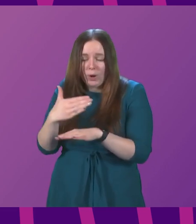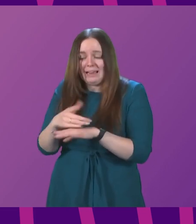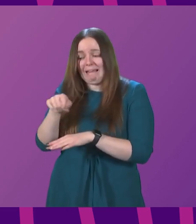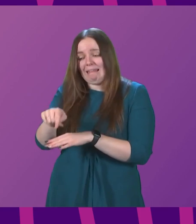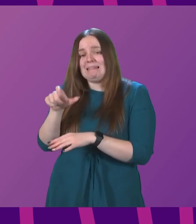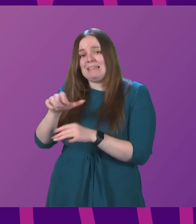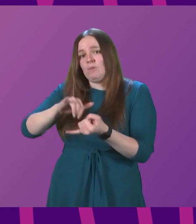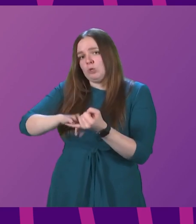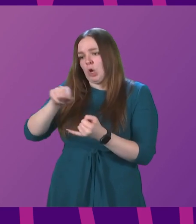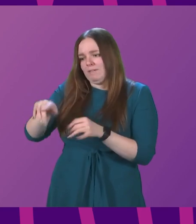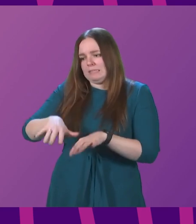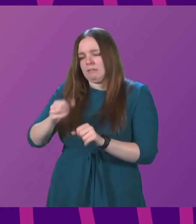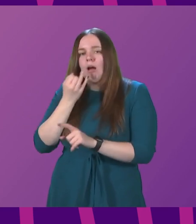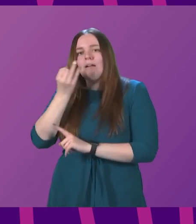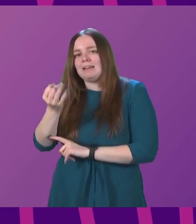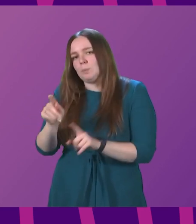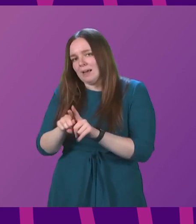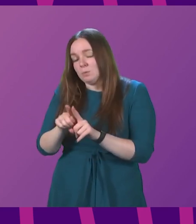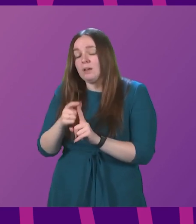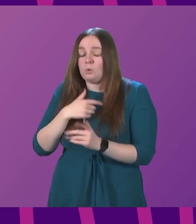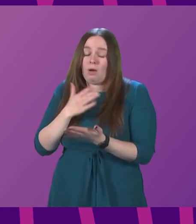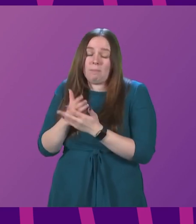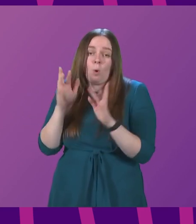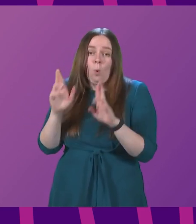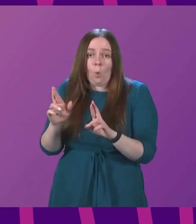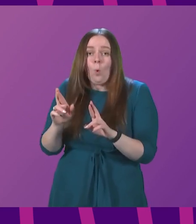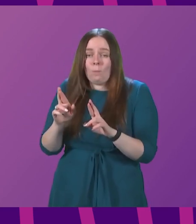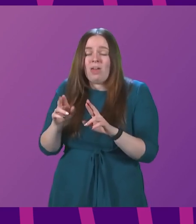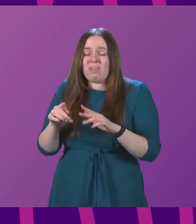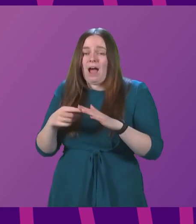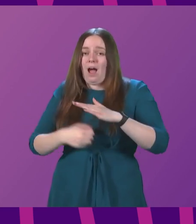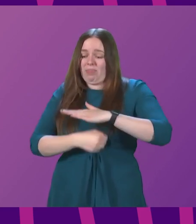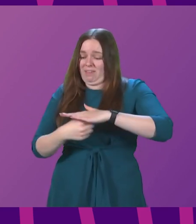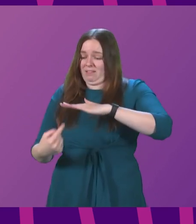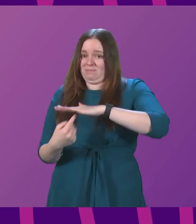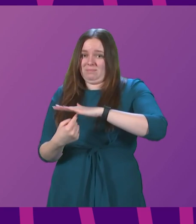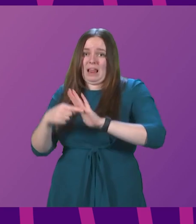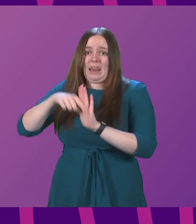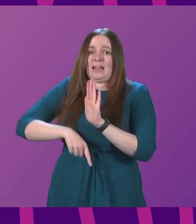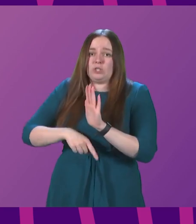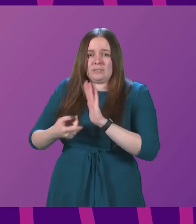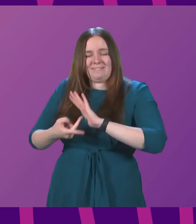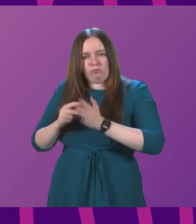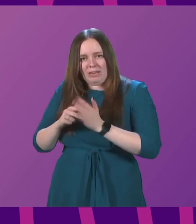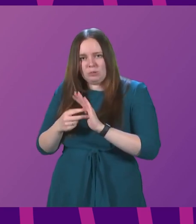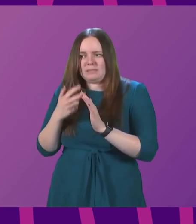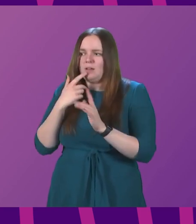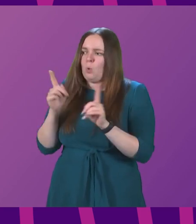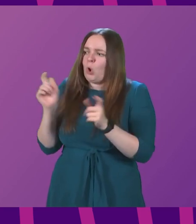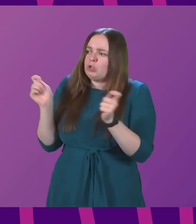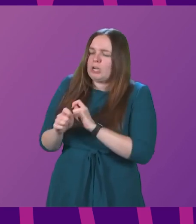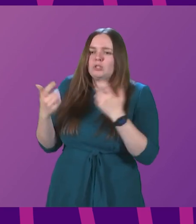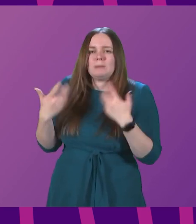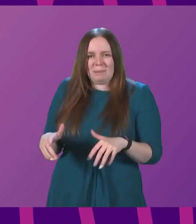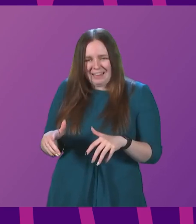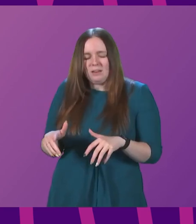from next week as well. So, yes, I do hope that the underpinning legislative arrangements and the changes that we are making,